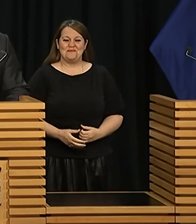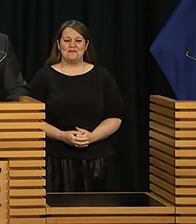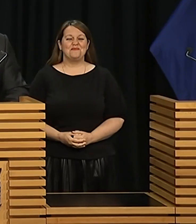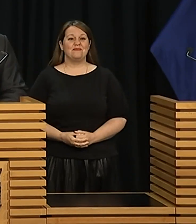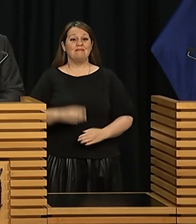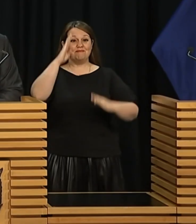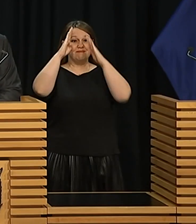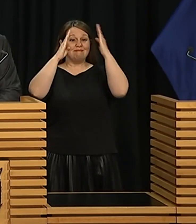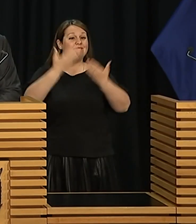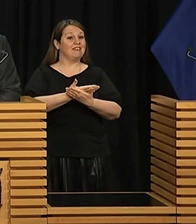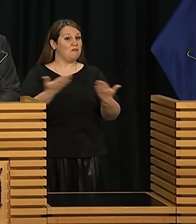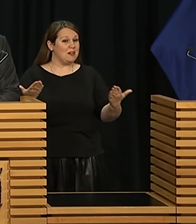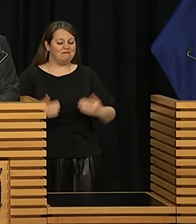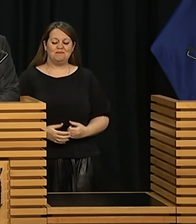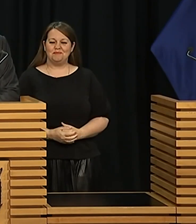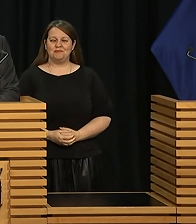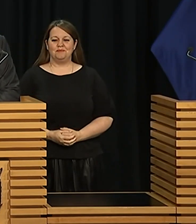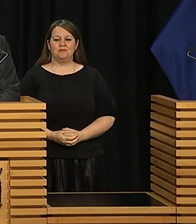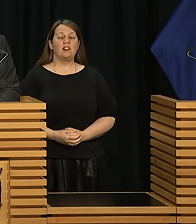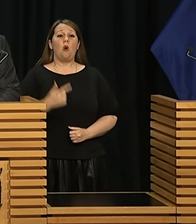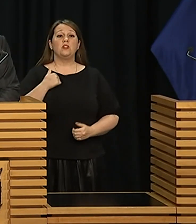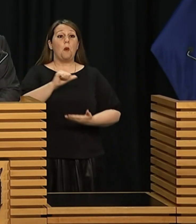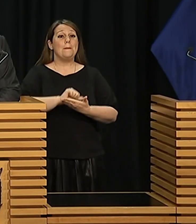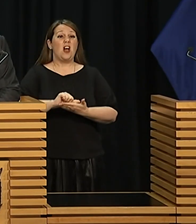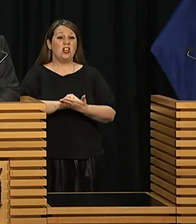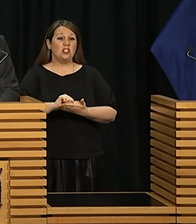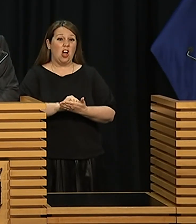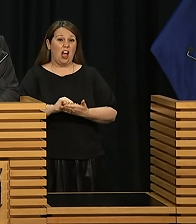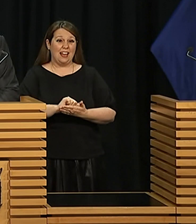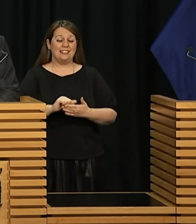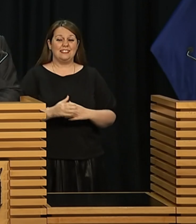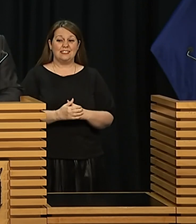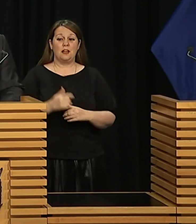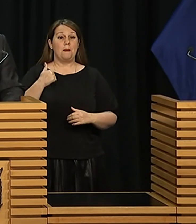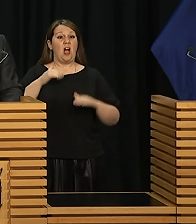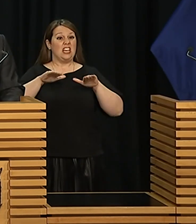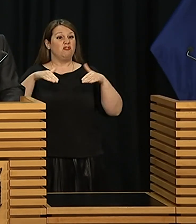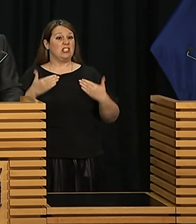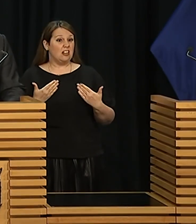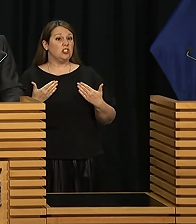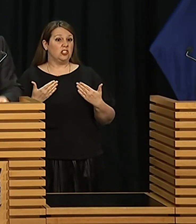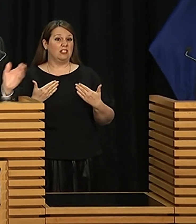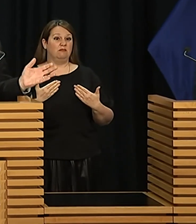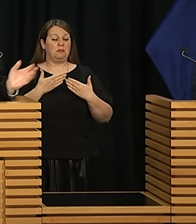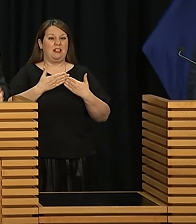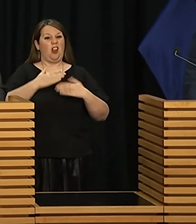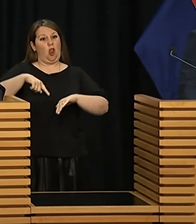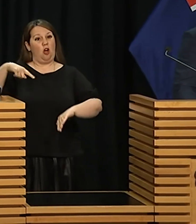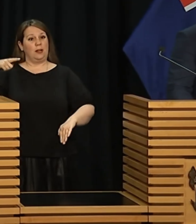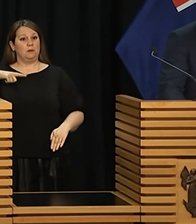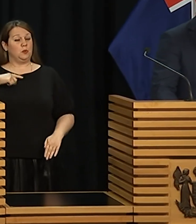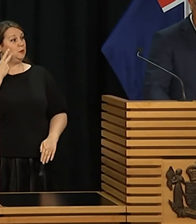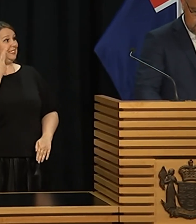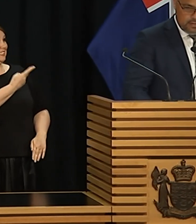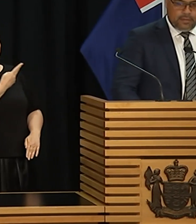Kia ora, nāmihi nui, kia koutou katoa. I just apologise in advance. My introductory comments were just a little bit longer because you'll note that Minister